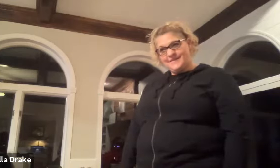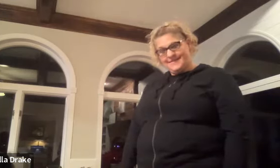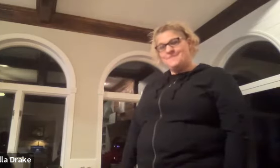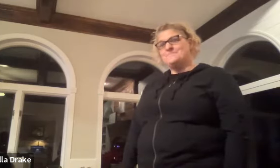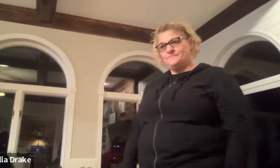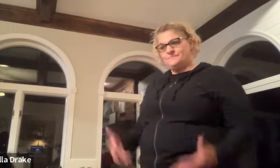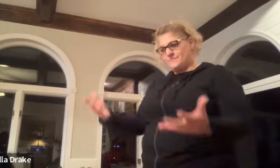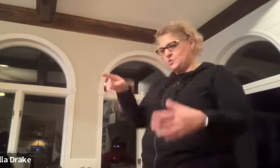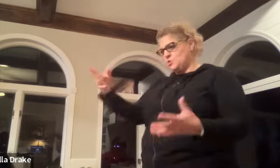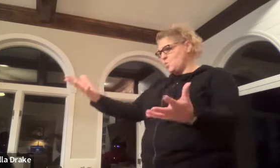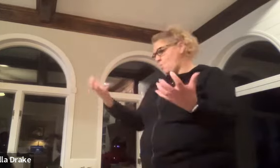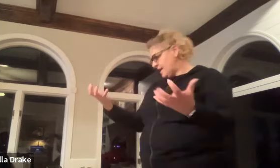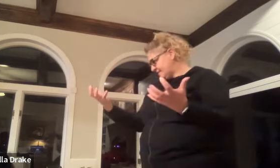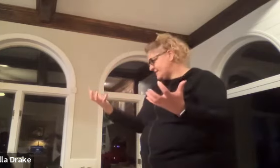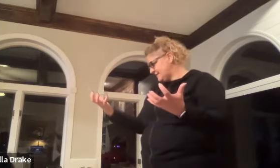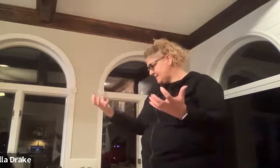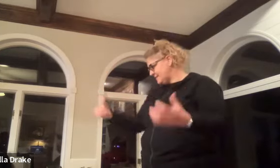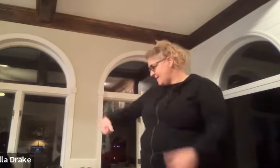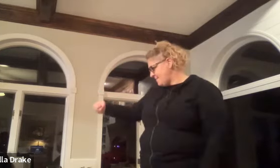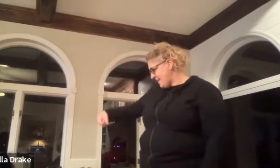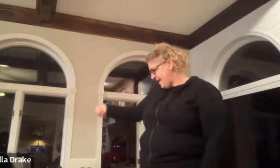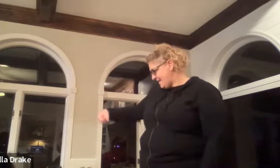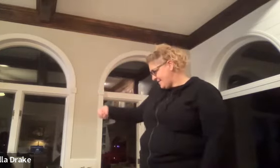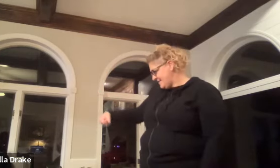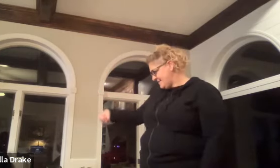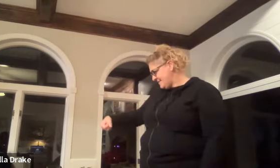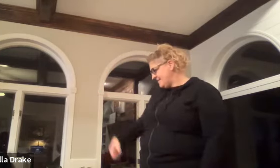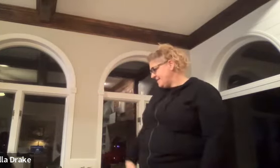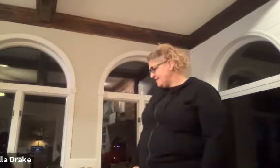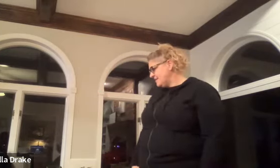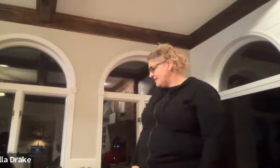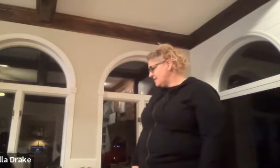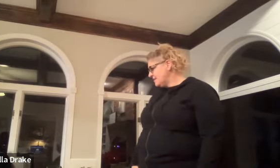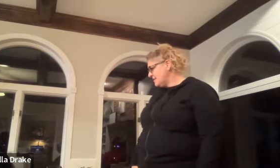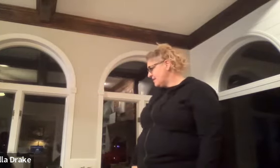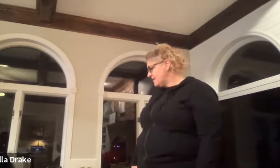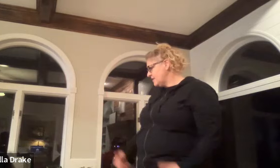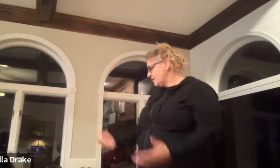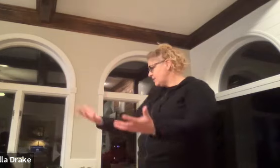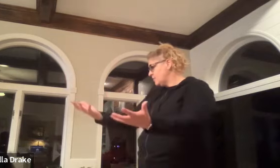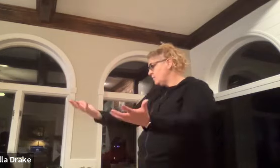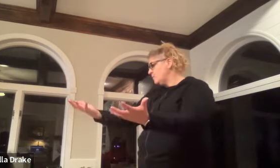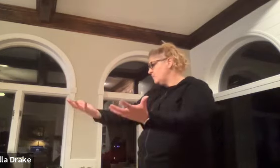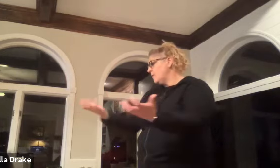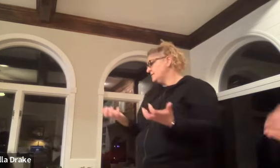yeah they wanted they wanted to put things in a bag yeah so yeah want